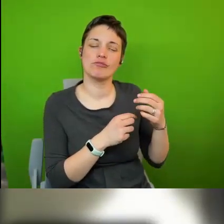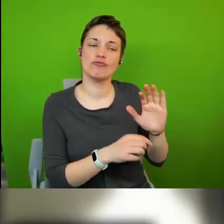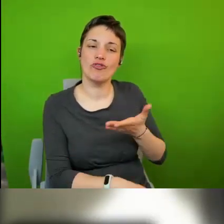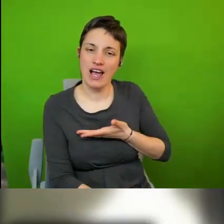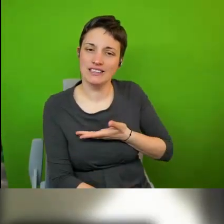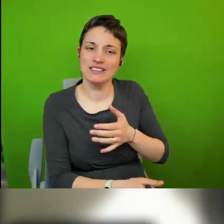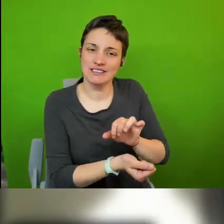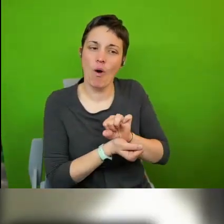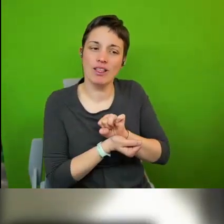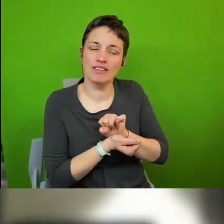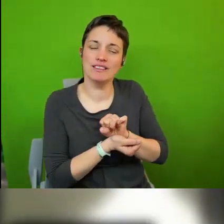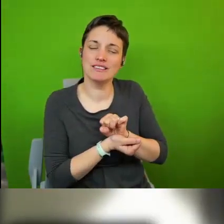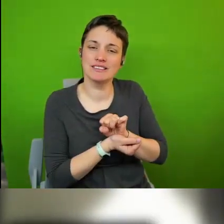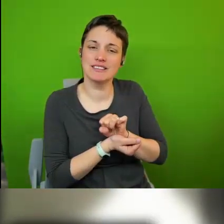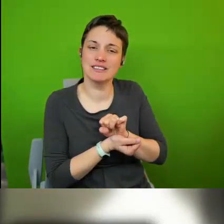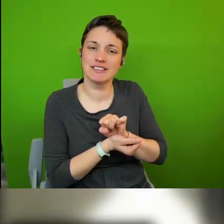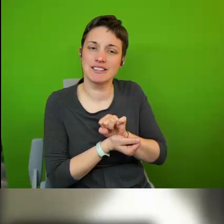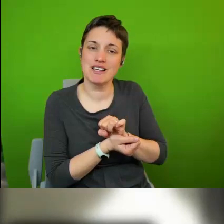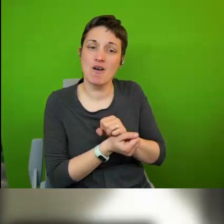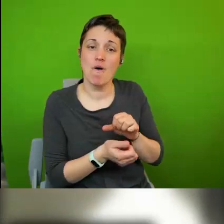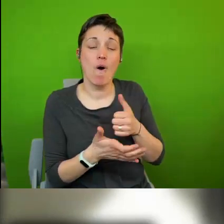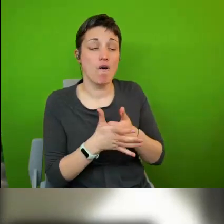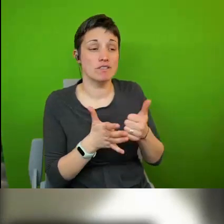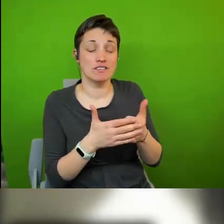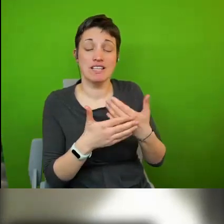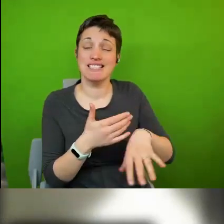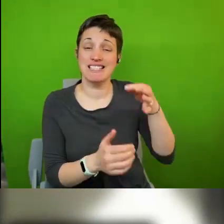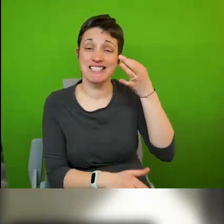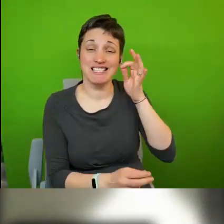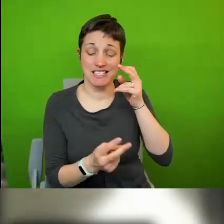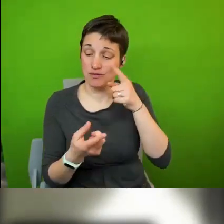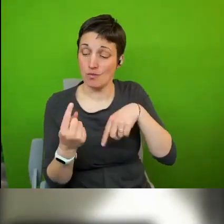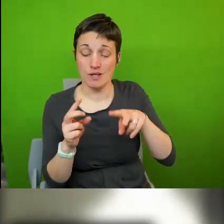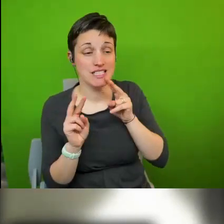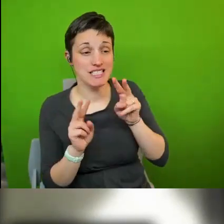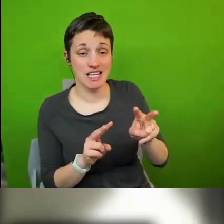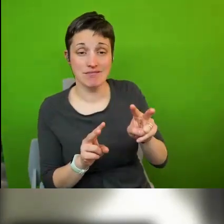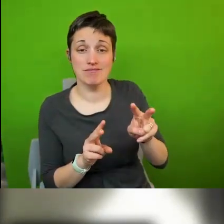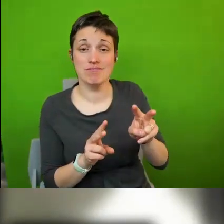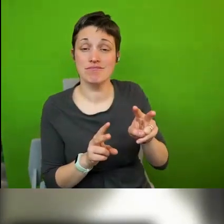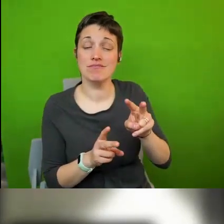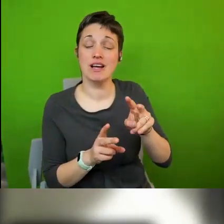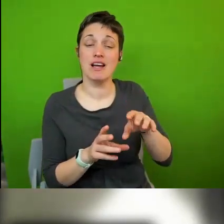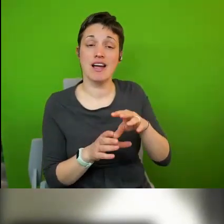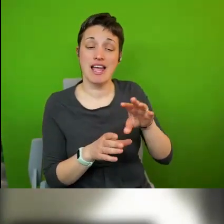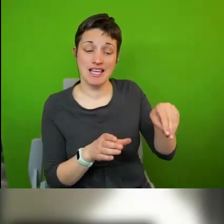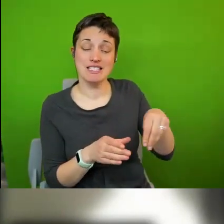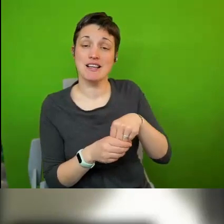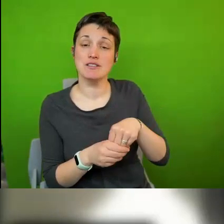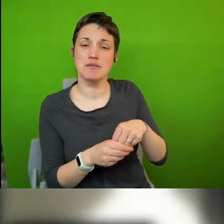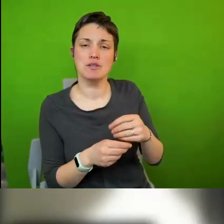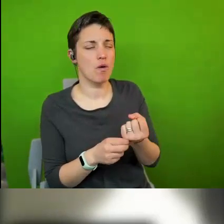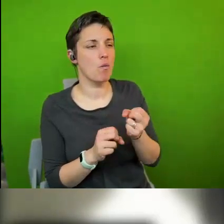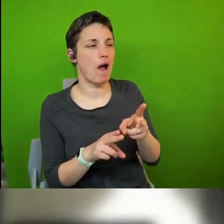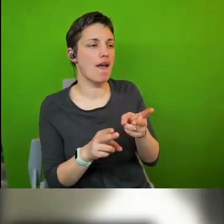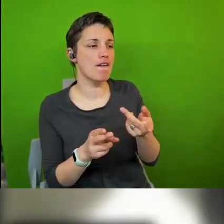very often in the city constructions that we see the engagement is one of mediation or